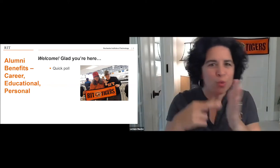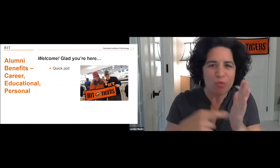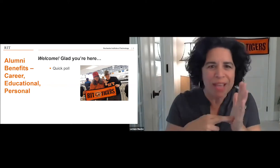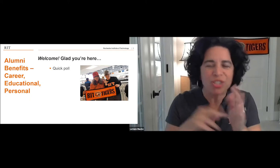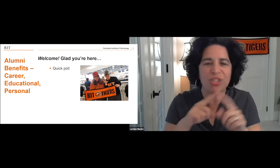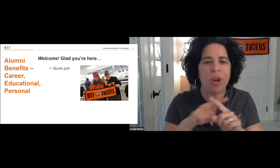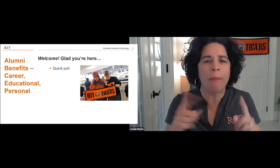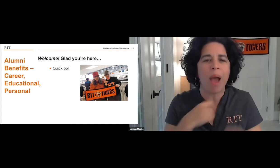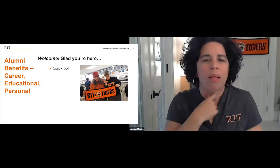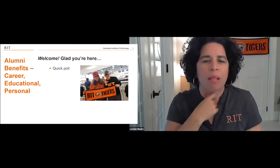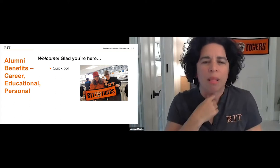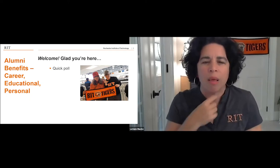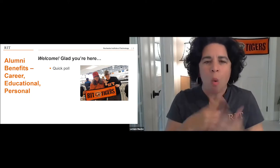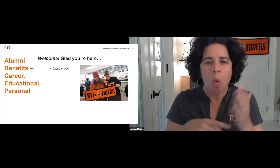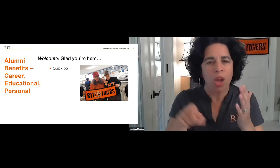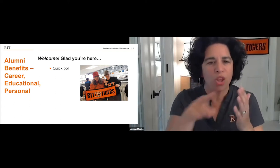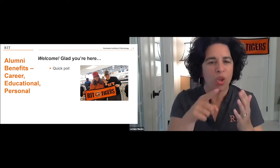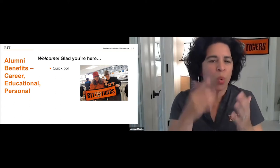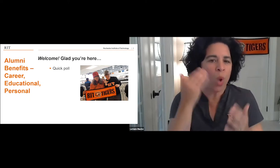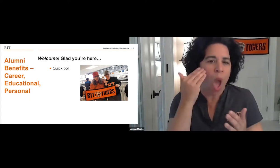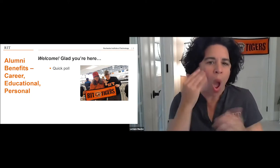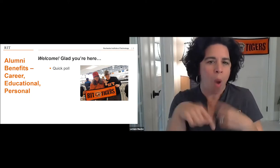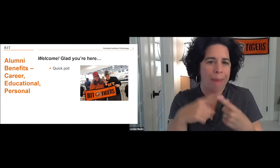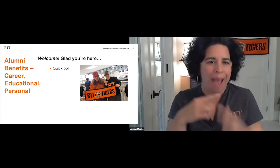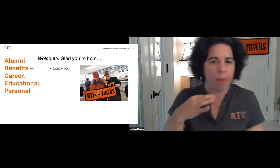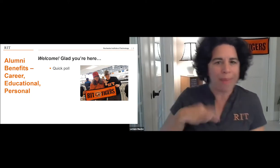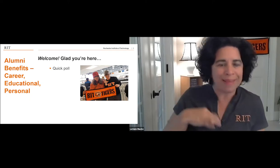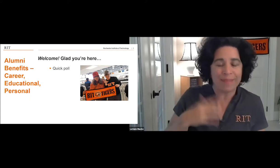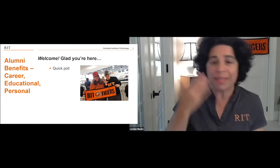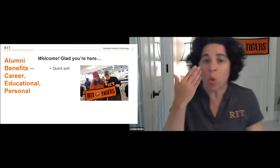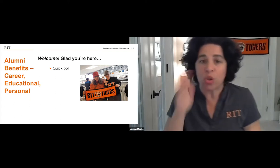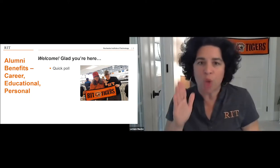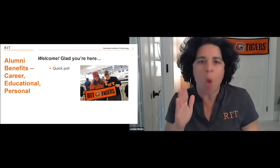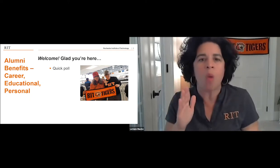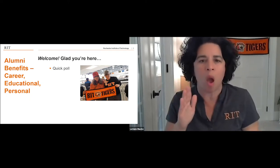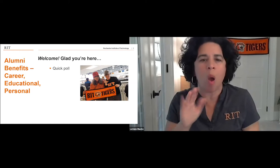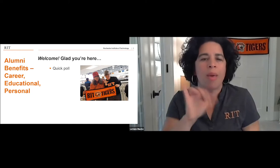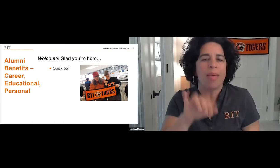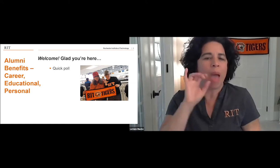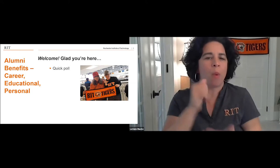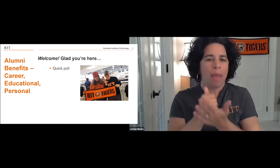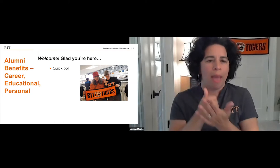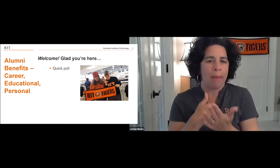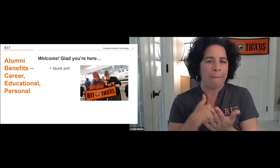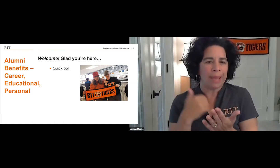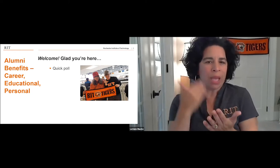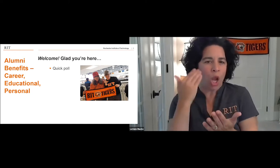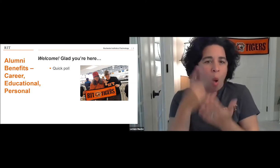I know I saw many of you register, but I'm wondering a little bit about what you know in regards to benefits and what you